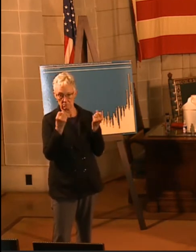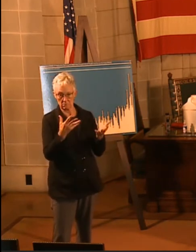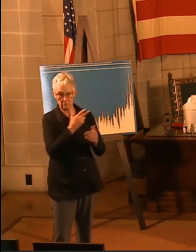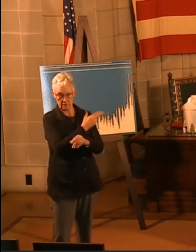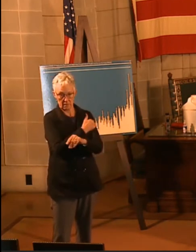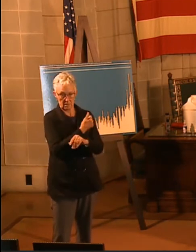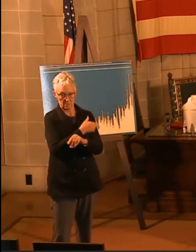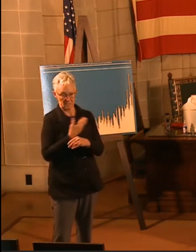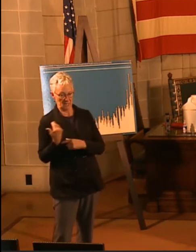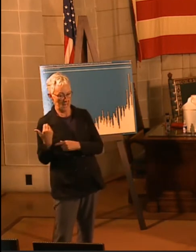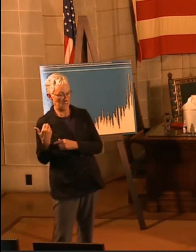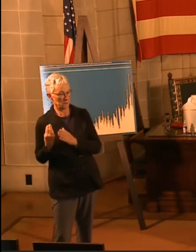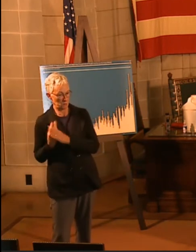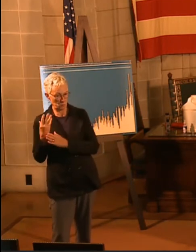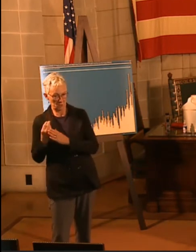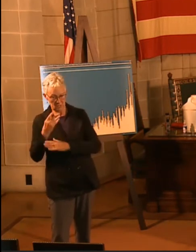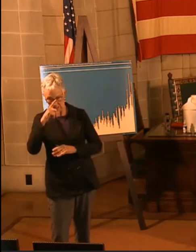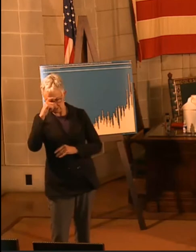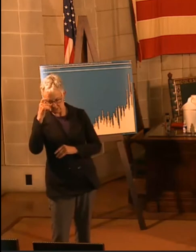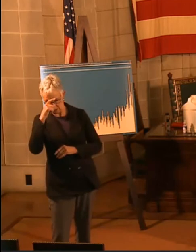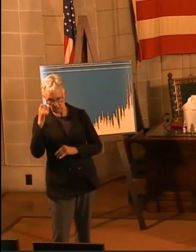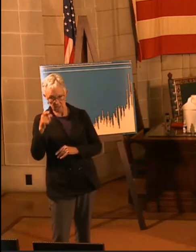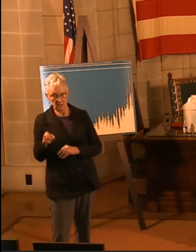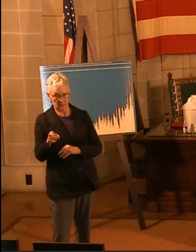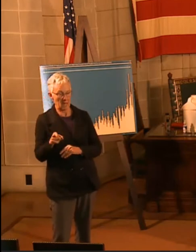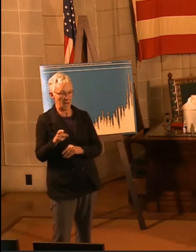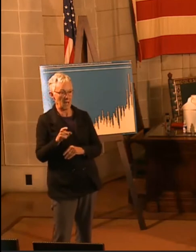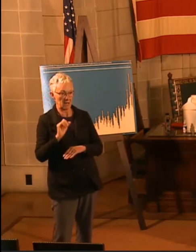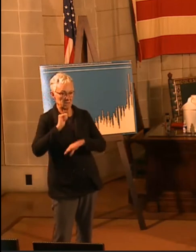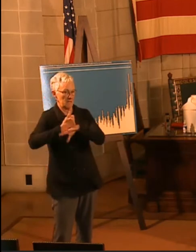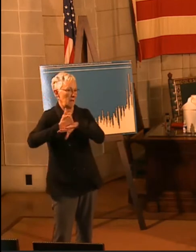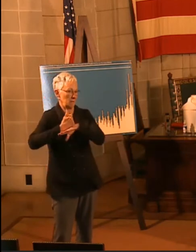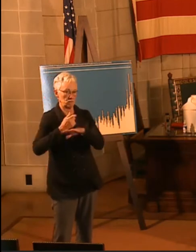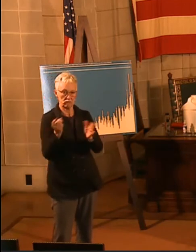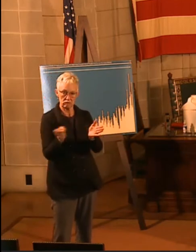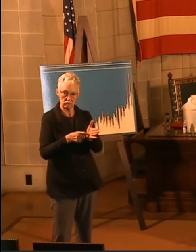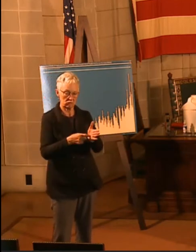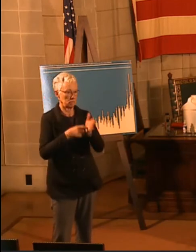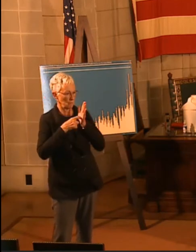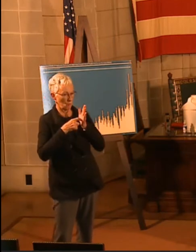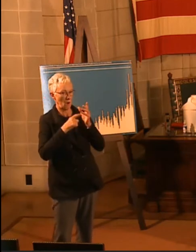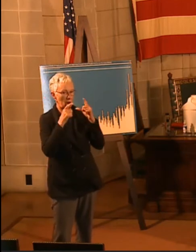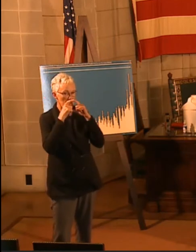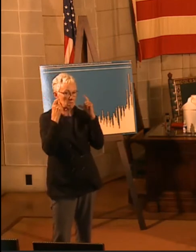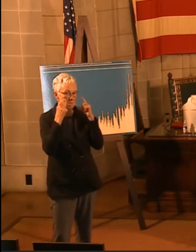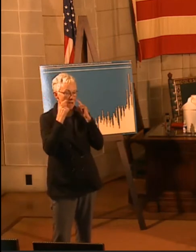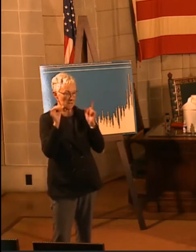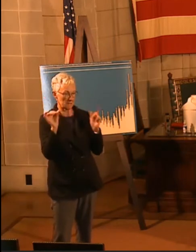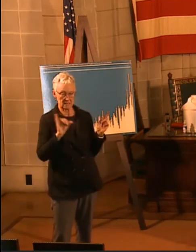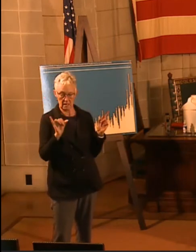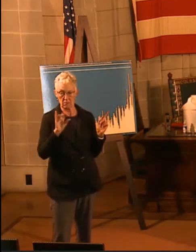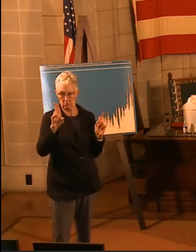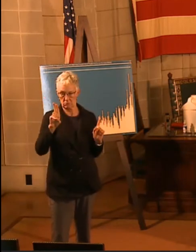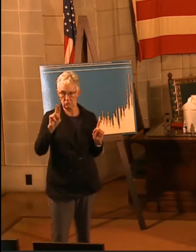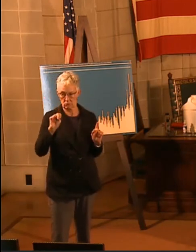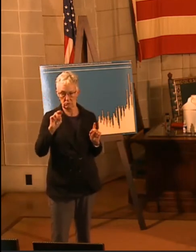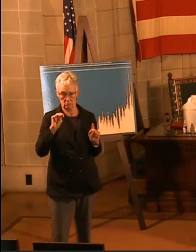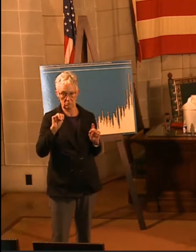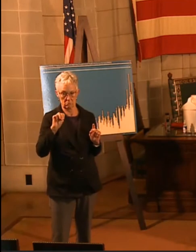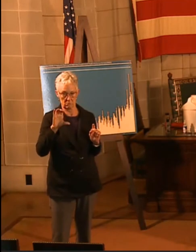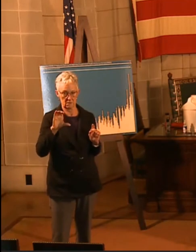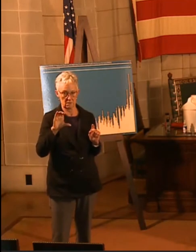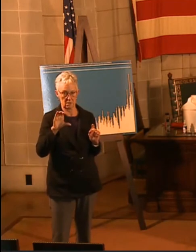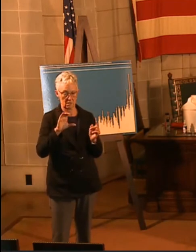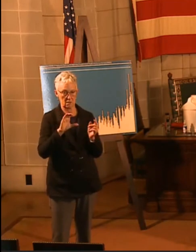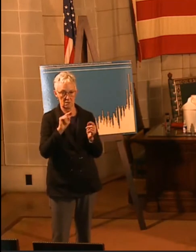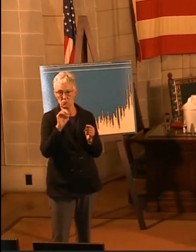and summer, implemented universal masking policies, including our hospital, UNMC in Nebraska Medicine in Omaha.